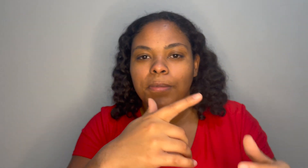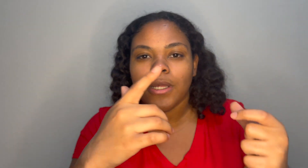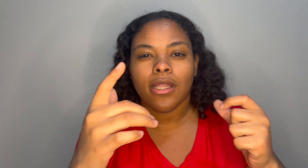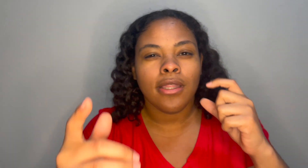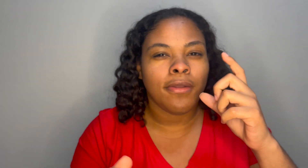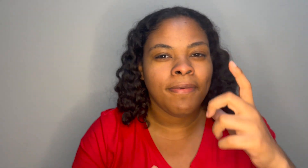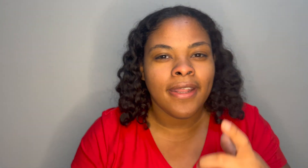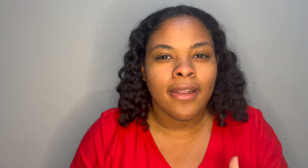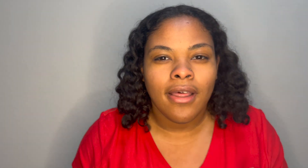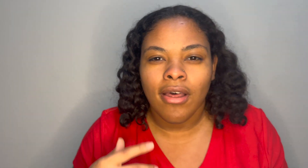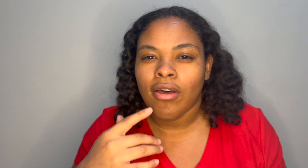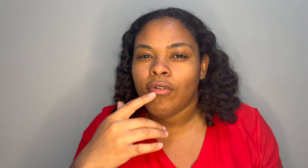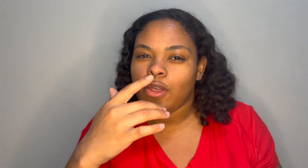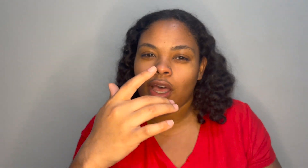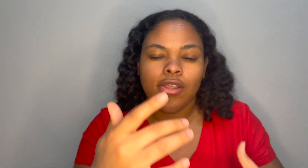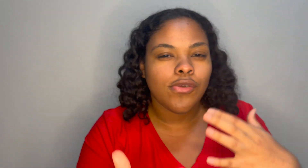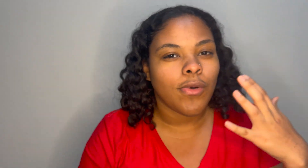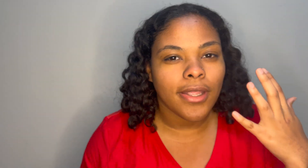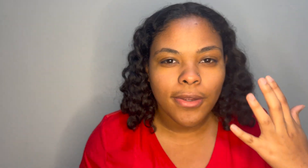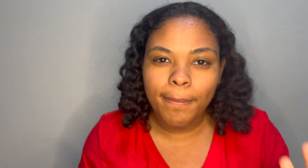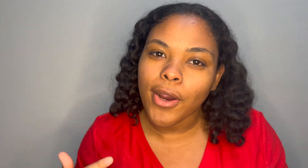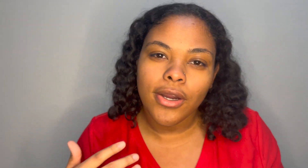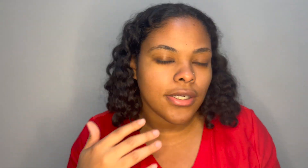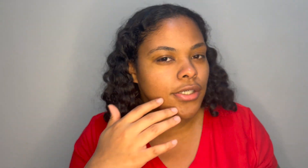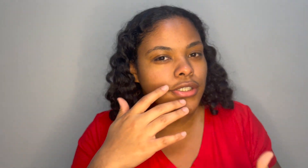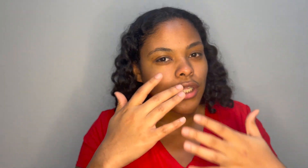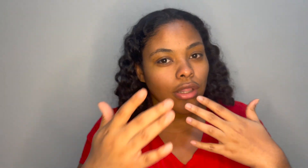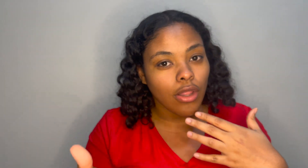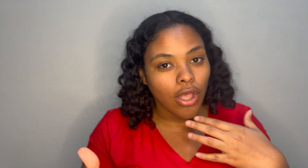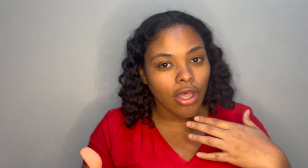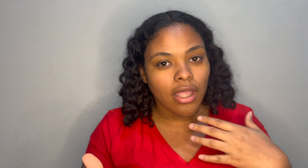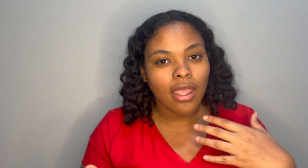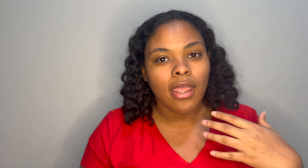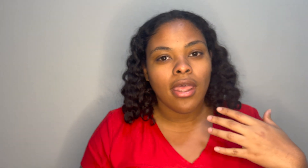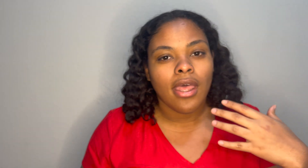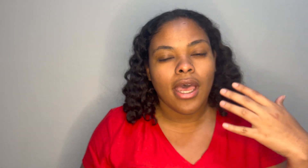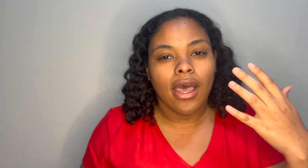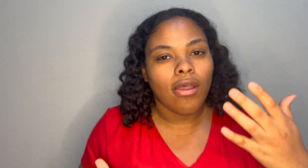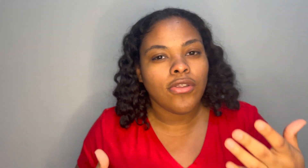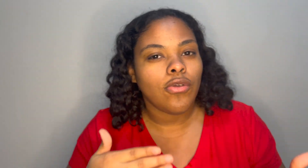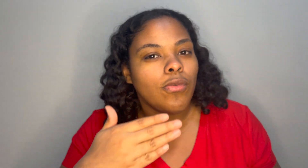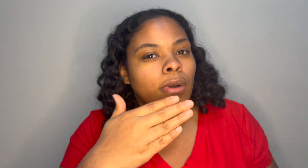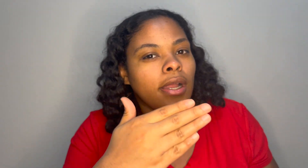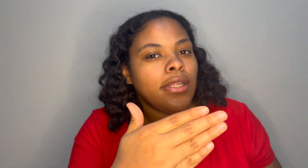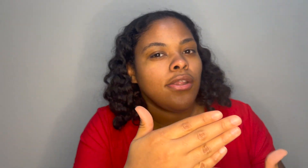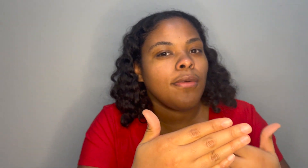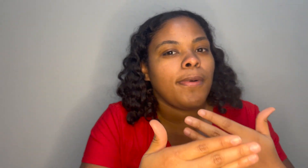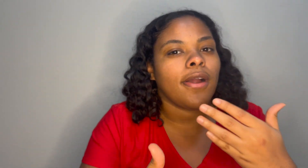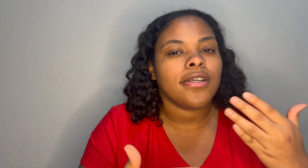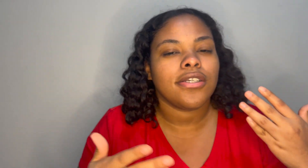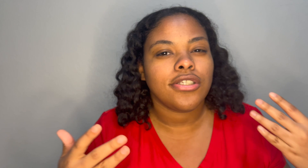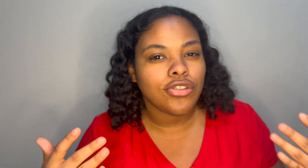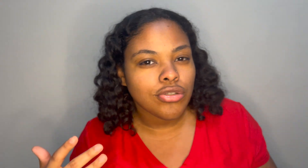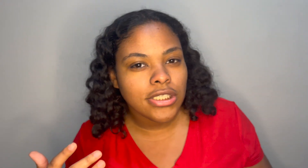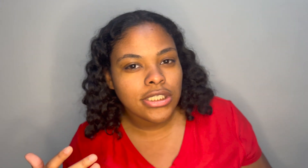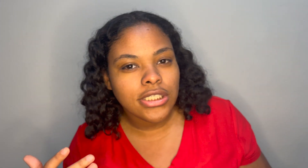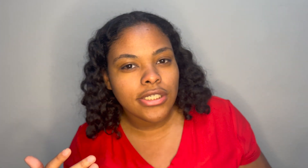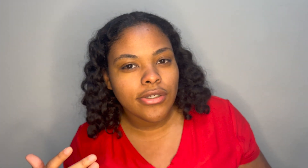put a little bit of how you want your partner to look how you want your partner to treat you